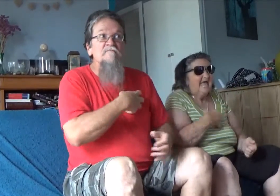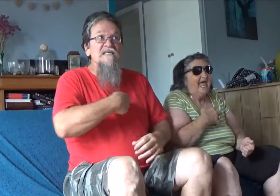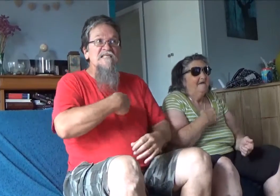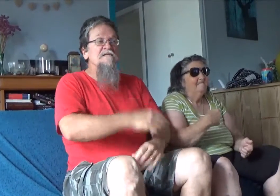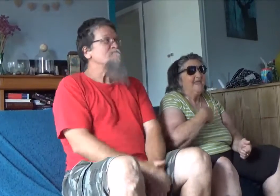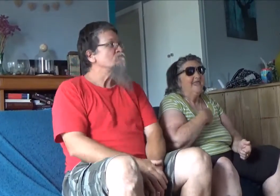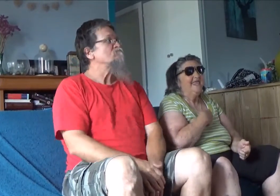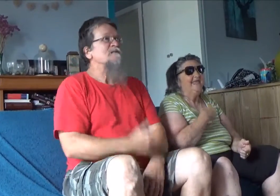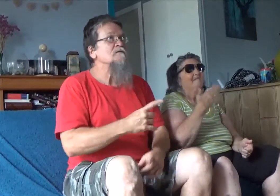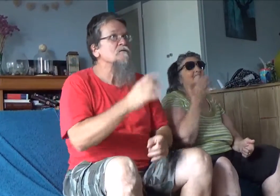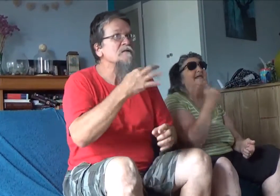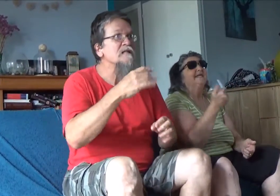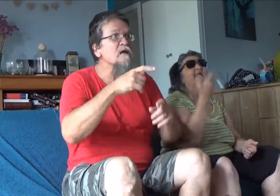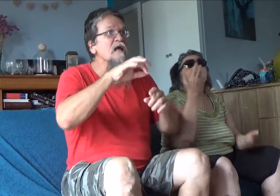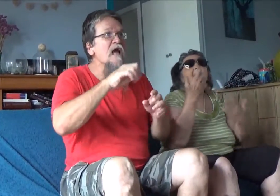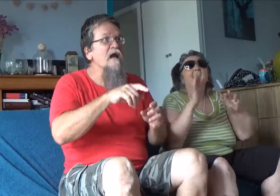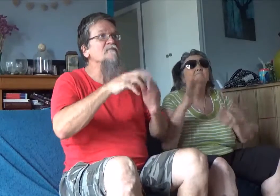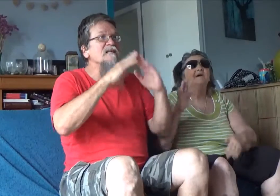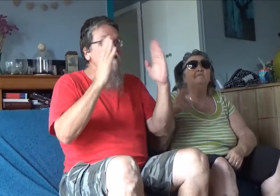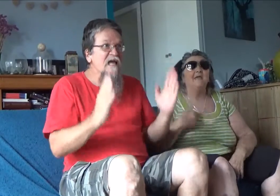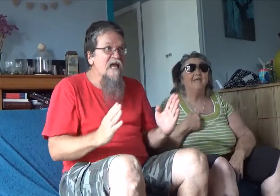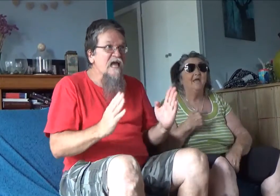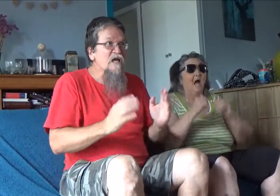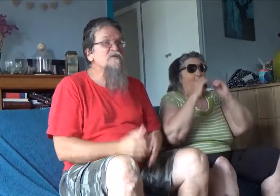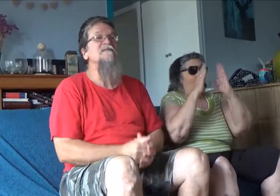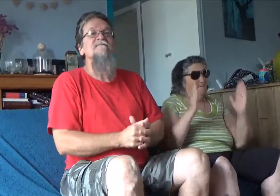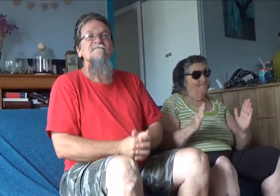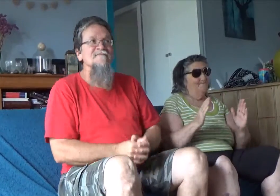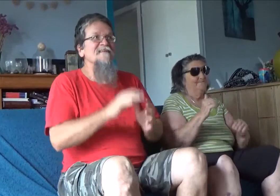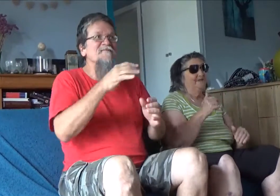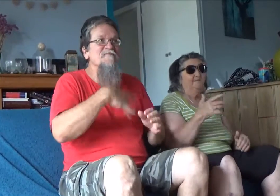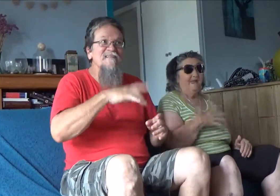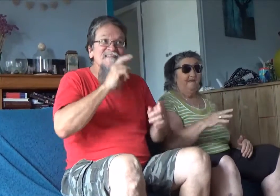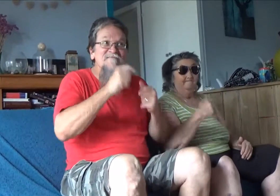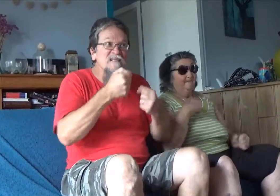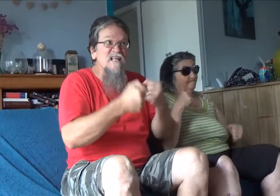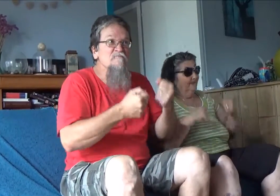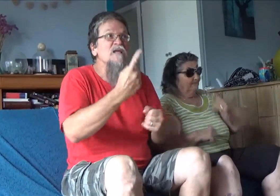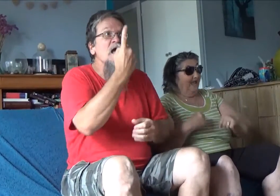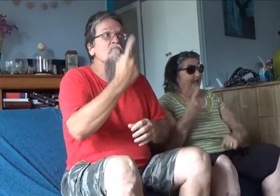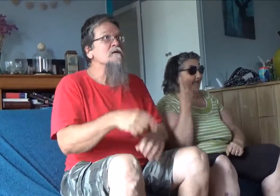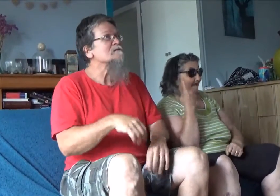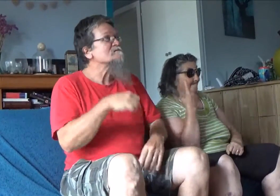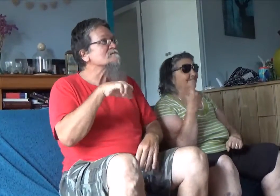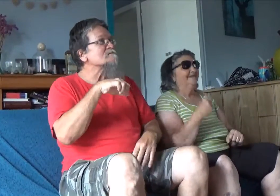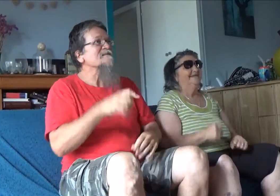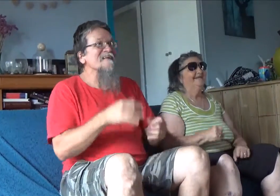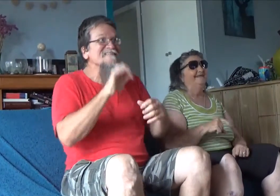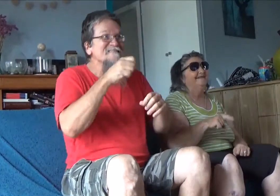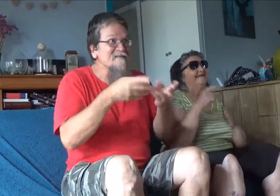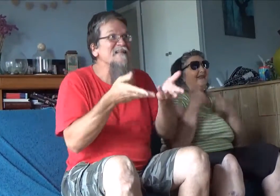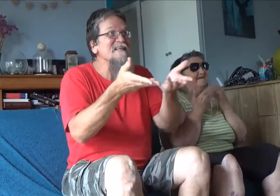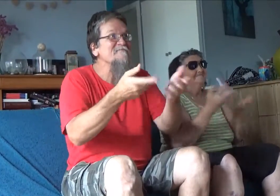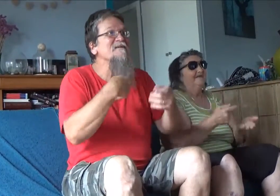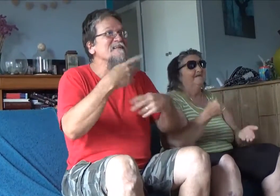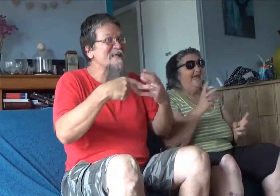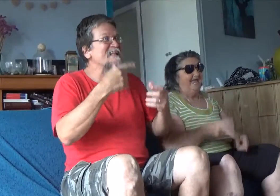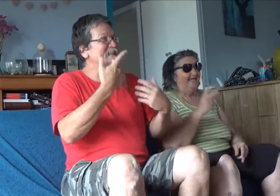scare me Please stay away from my home If you don't want to get me down Just leave the presents